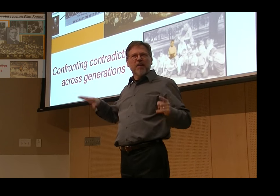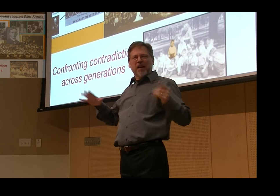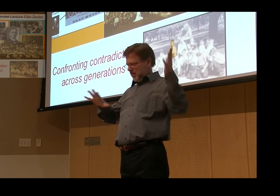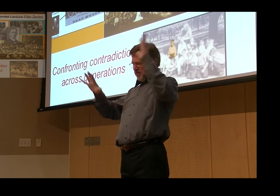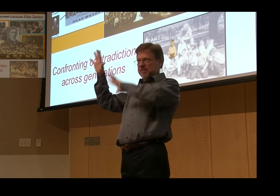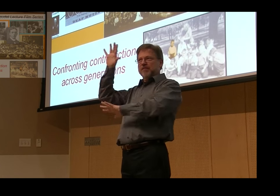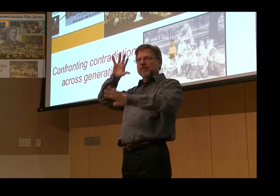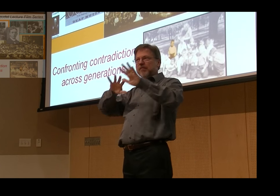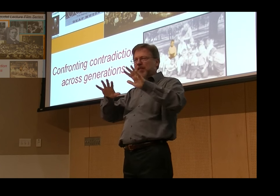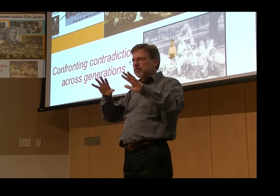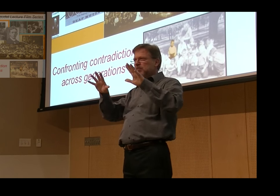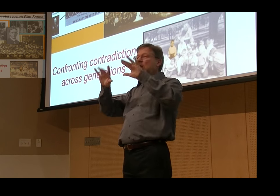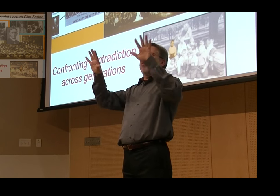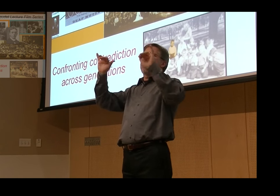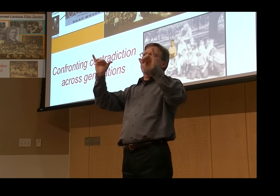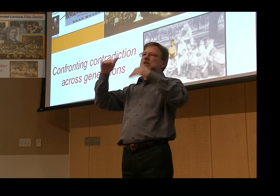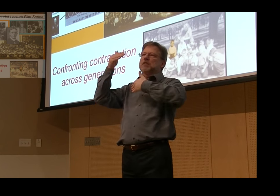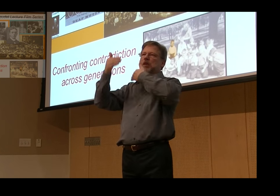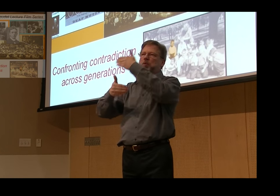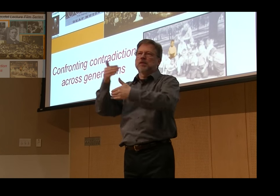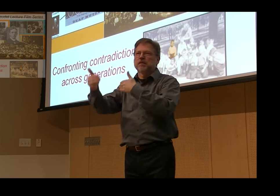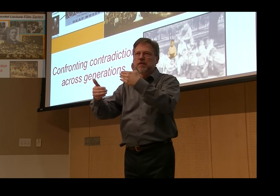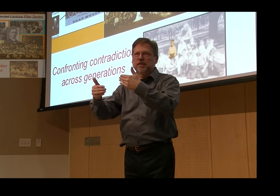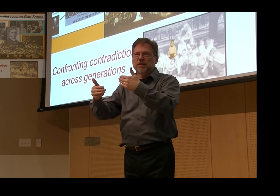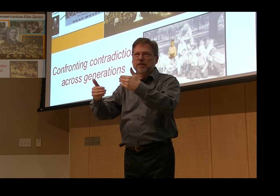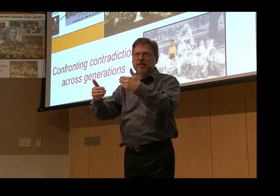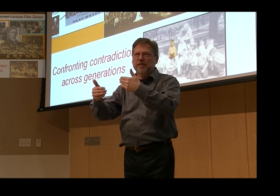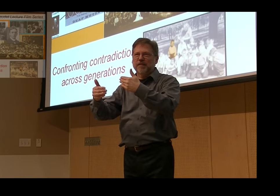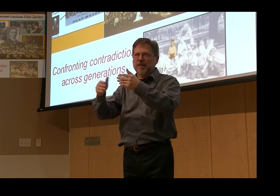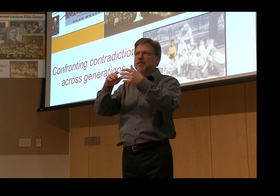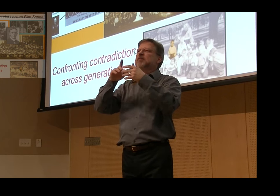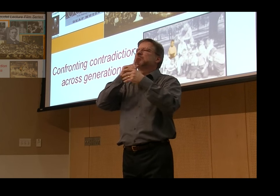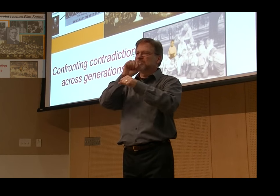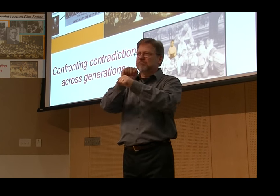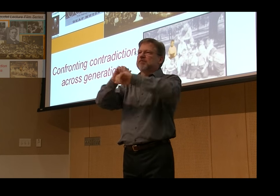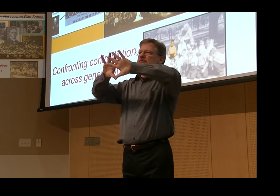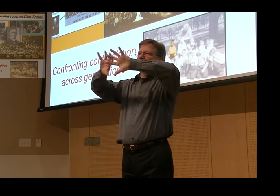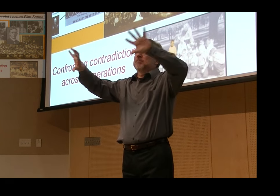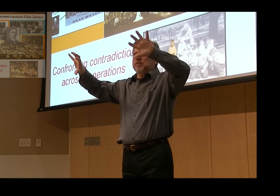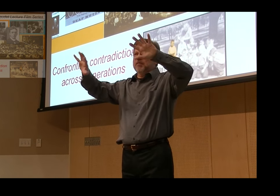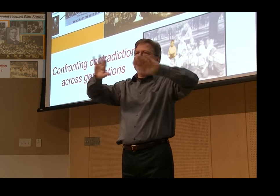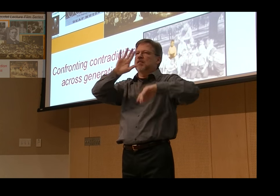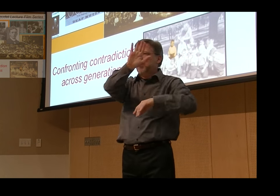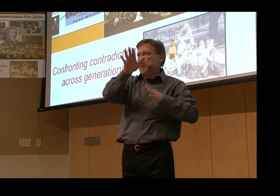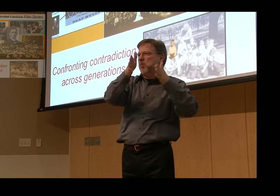annotation or notation of what the signs were on the films. So that became one of our